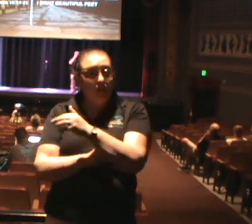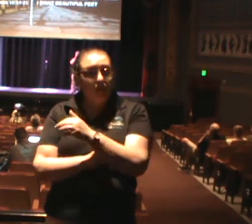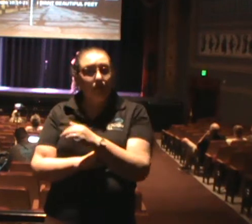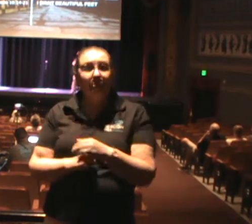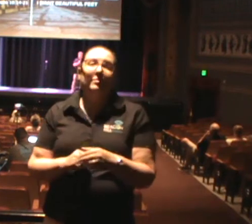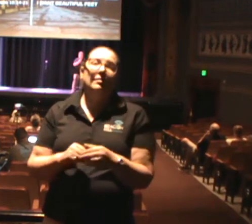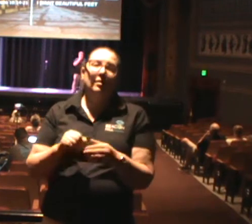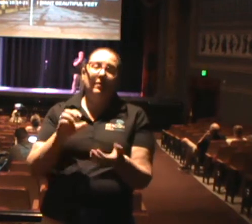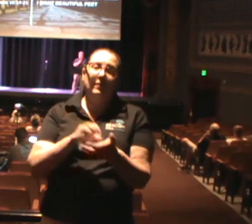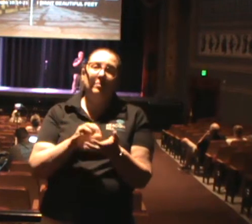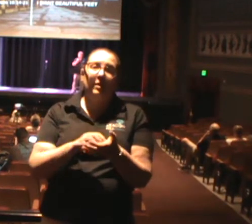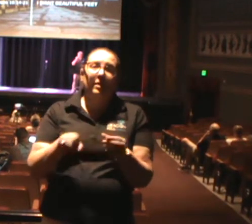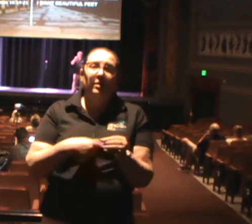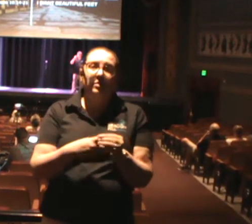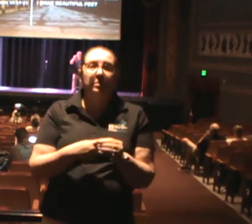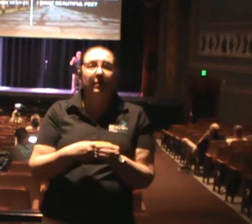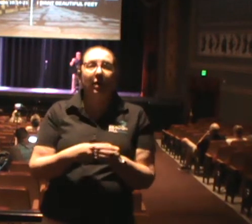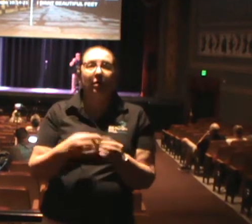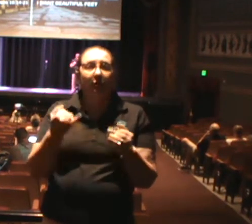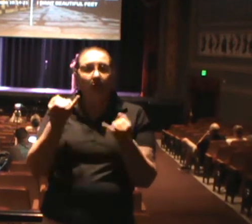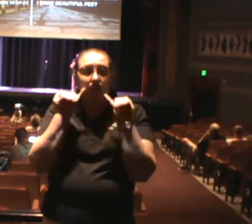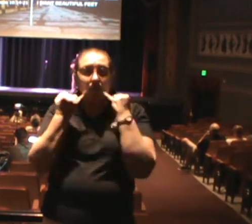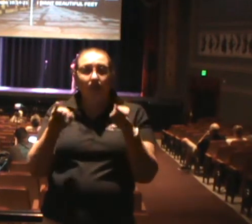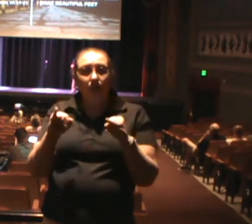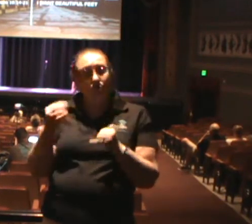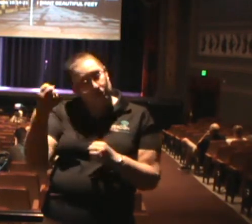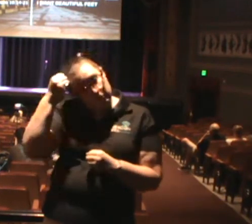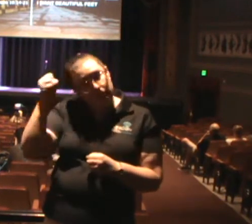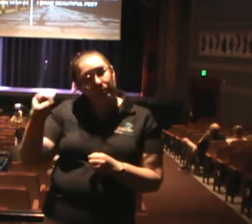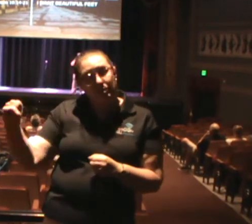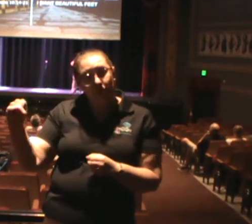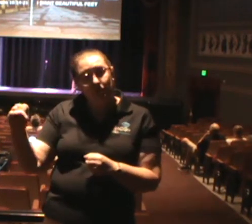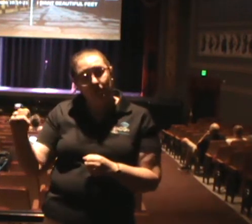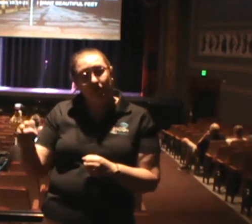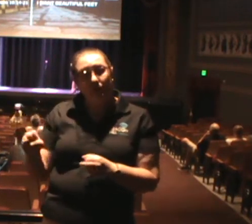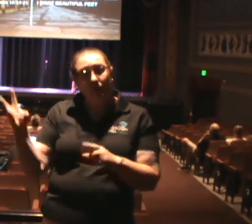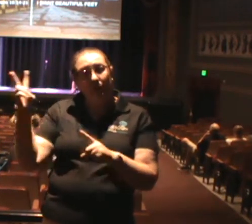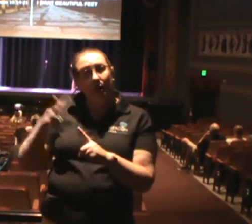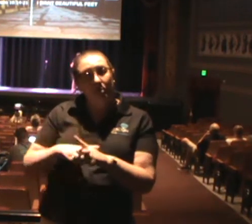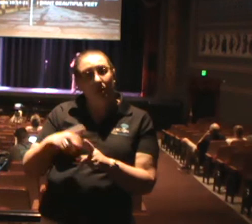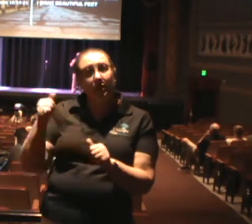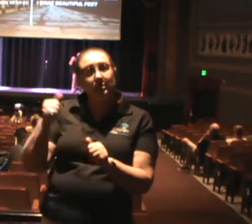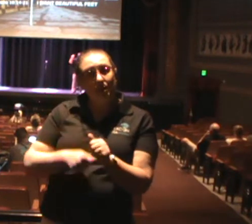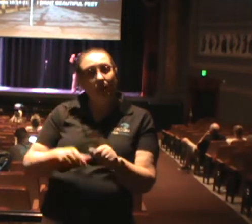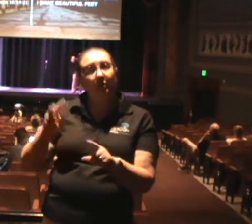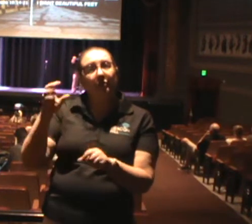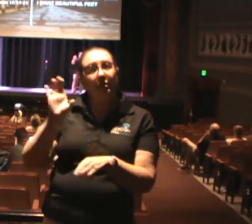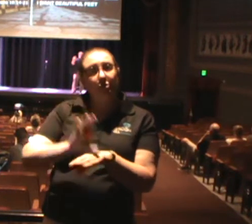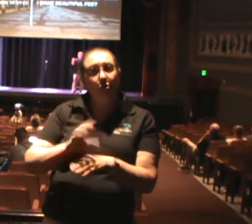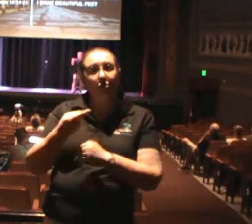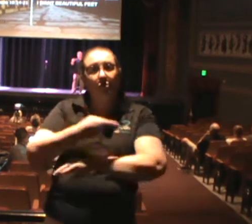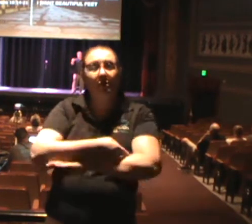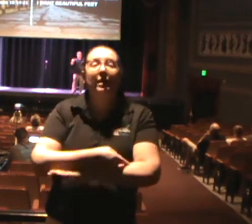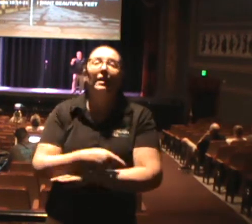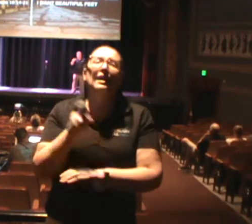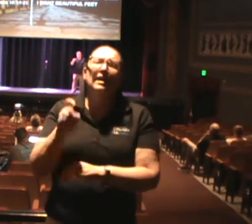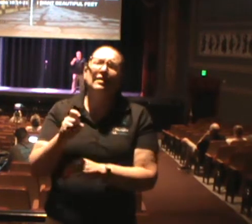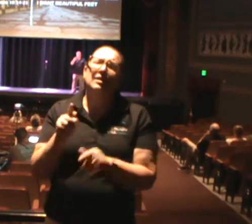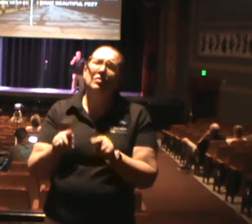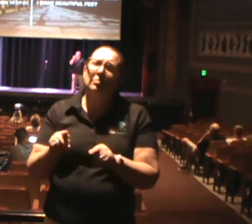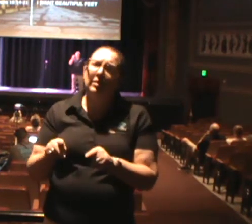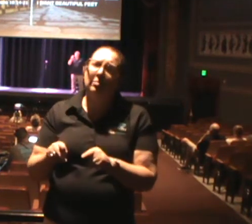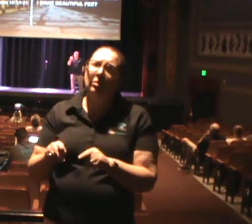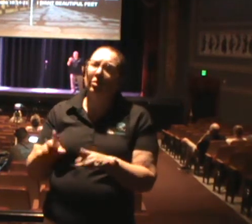to church today. This is applicable to every church today. See, the need for people to take the good news of the gospel of Jesus